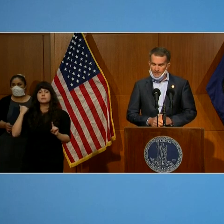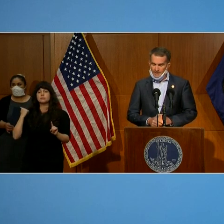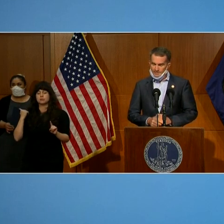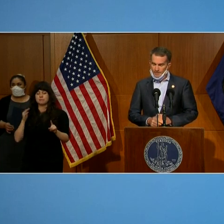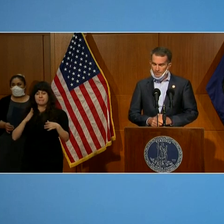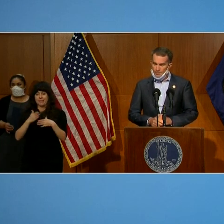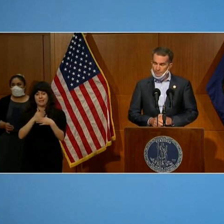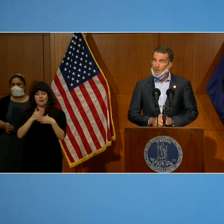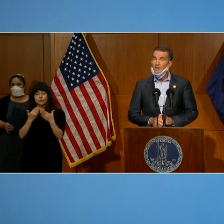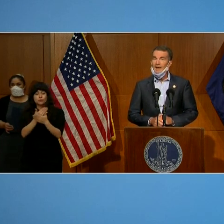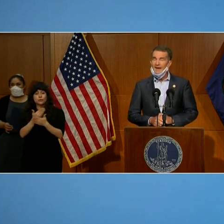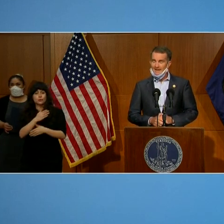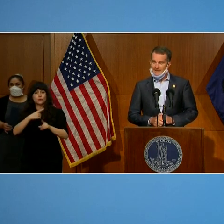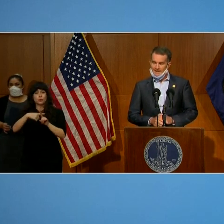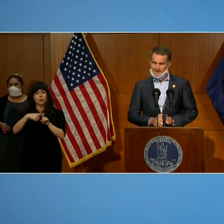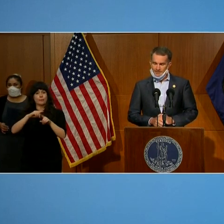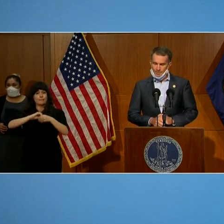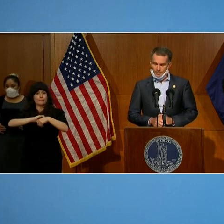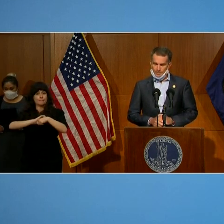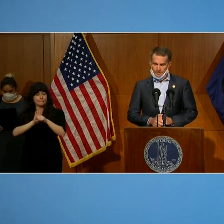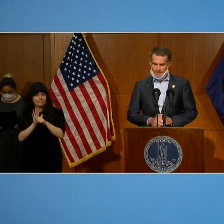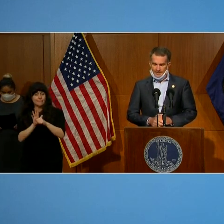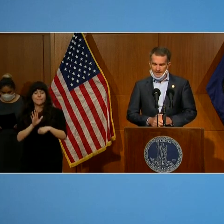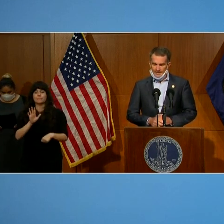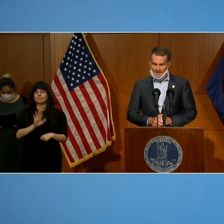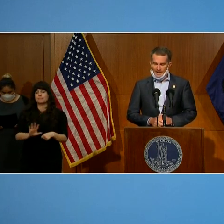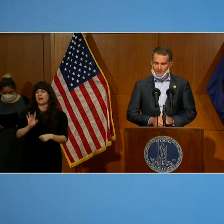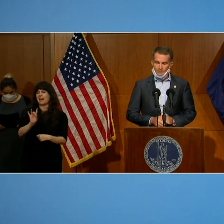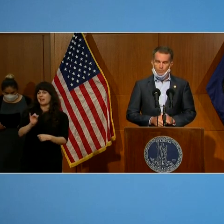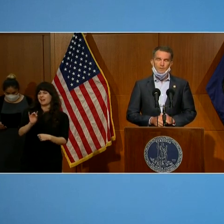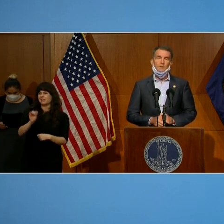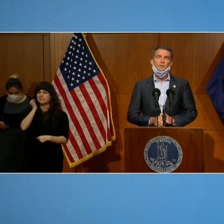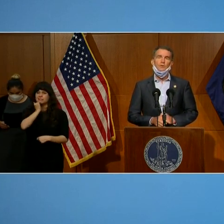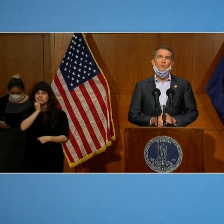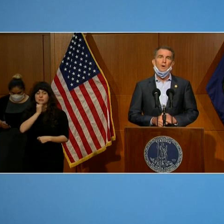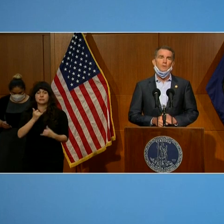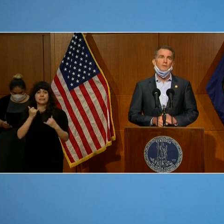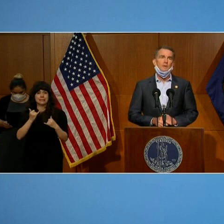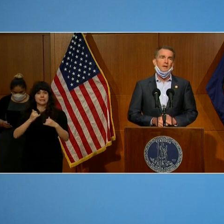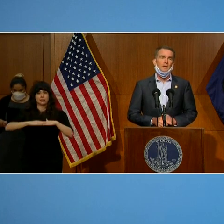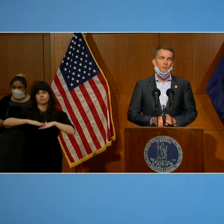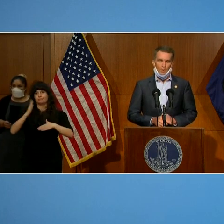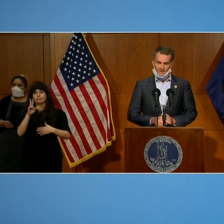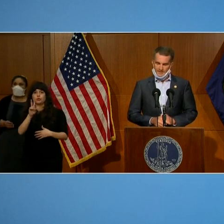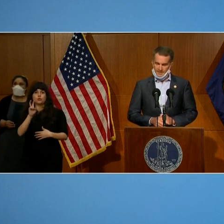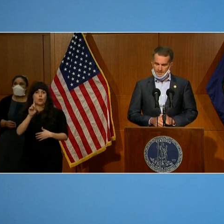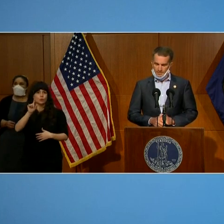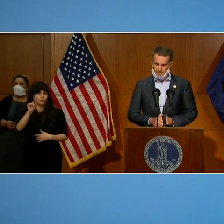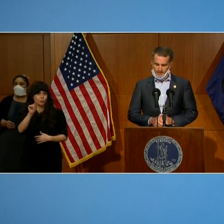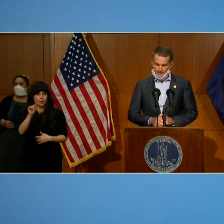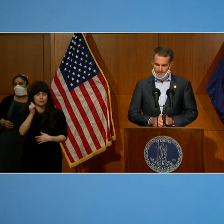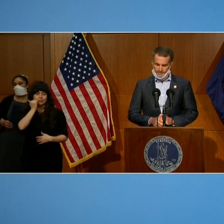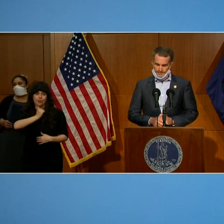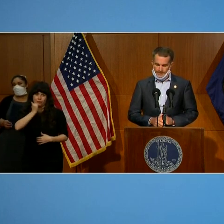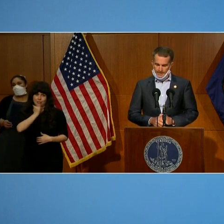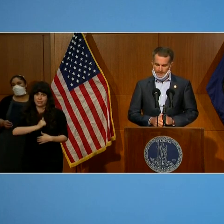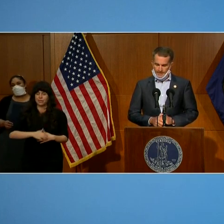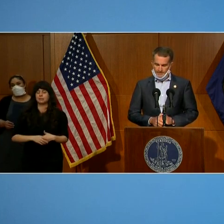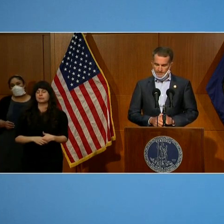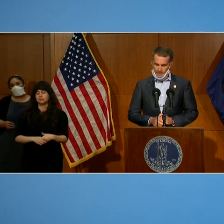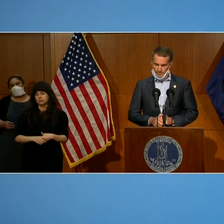average new case number was around 80 per day. Now it's more than 220 per day.